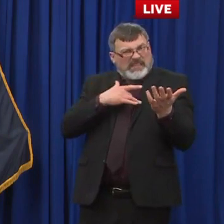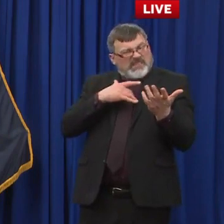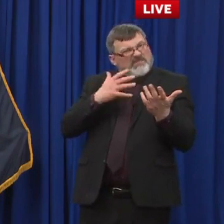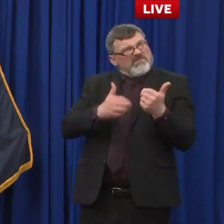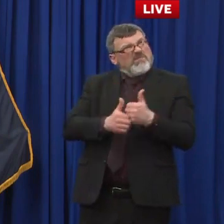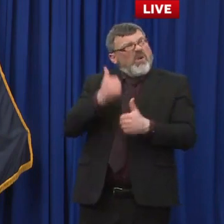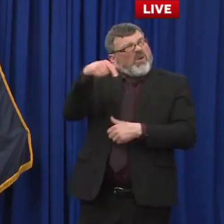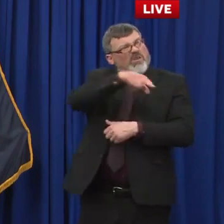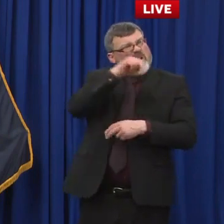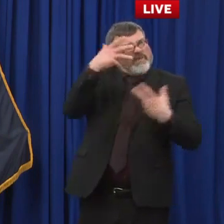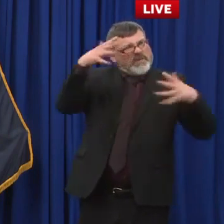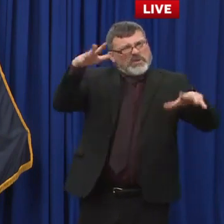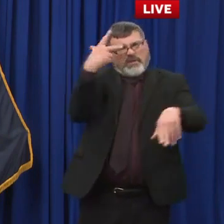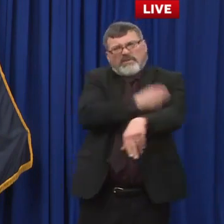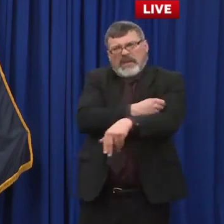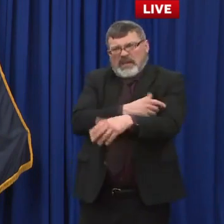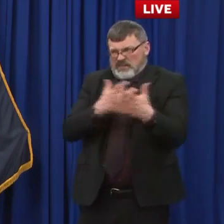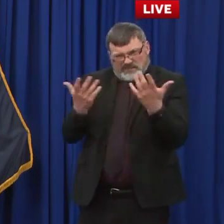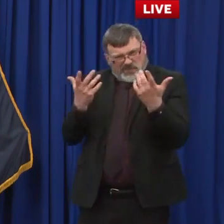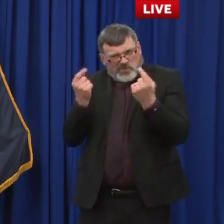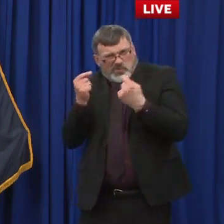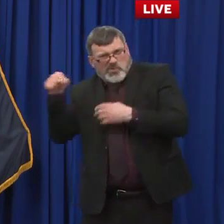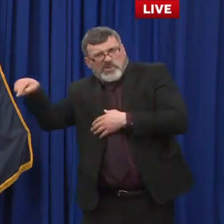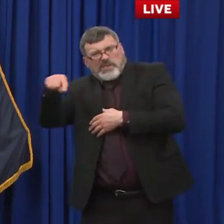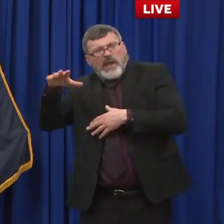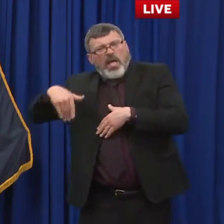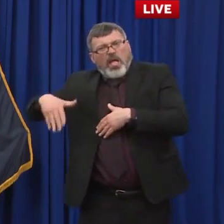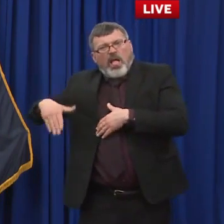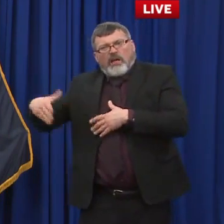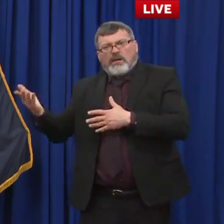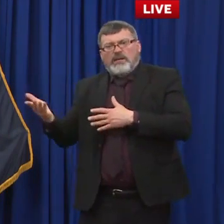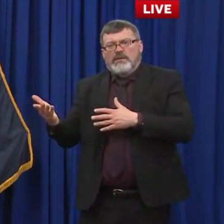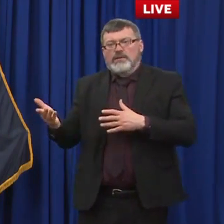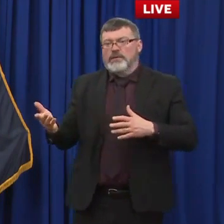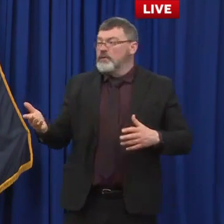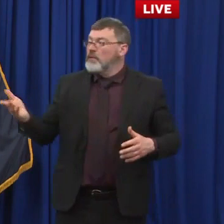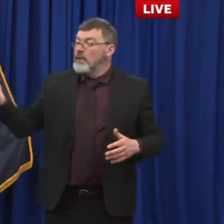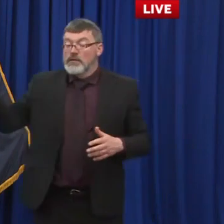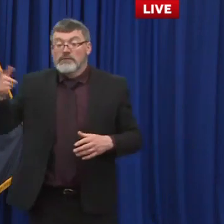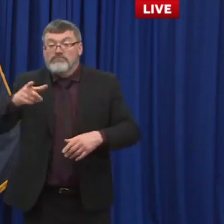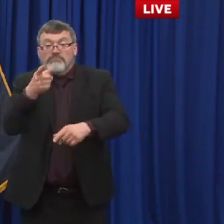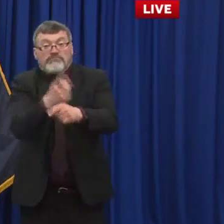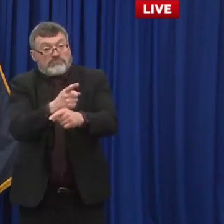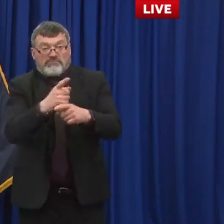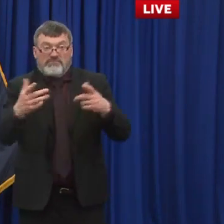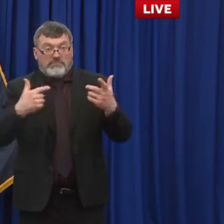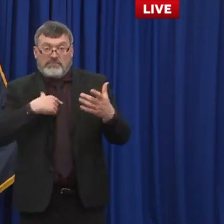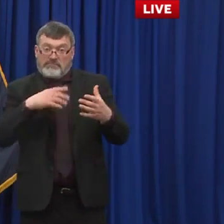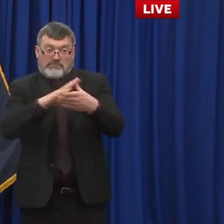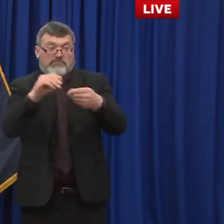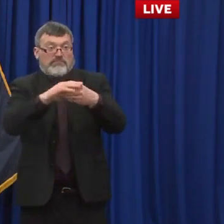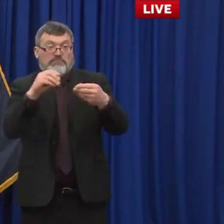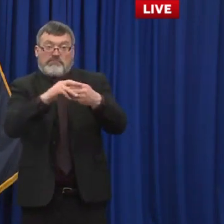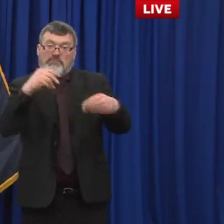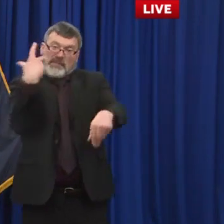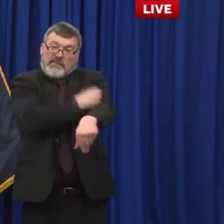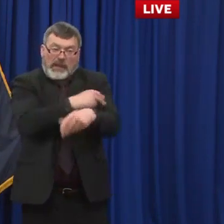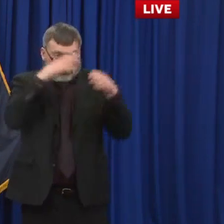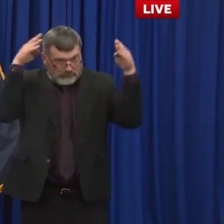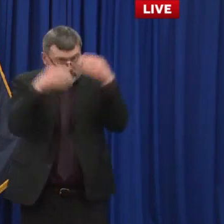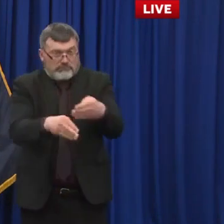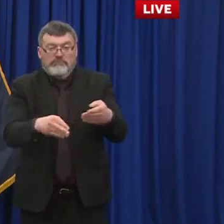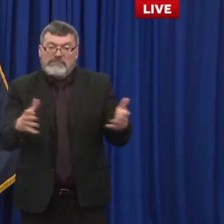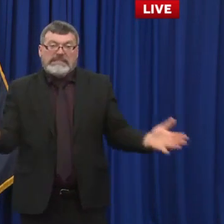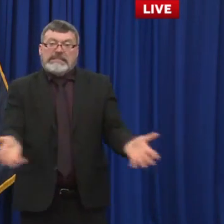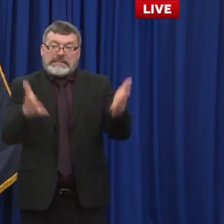I really do believe that as we transition into the um the health care system as a whole taking over the responsibility